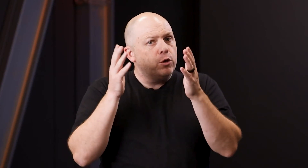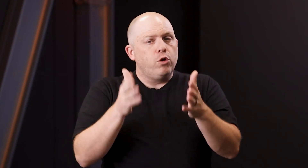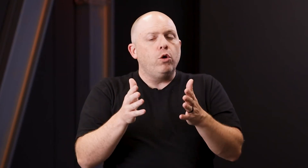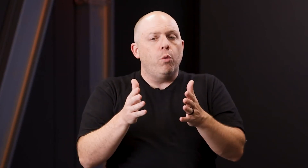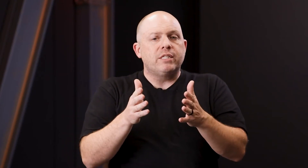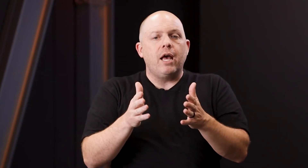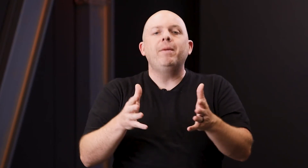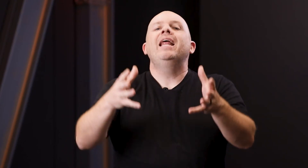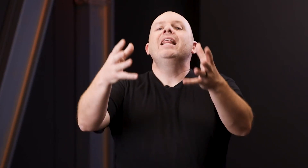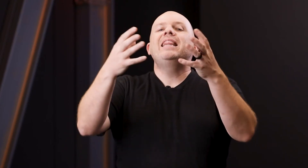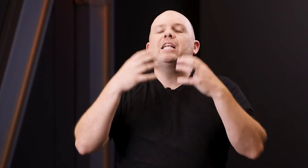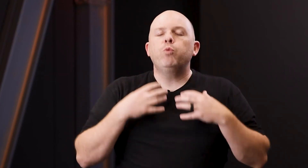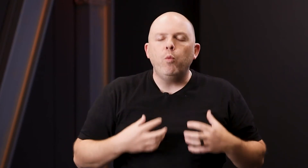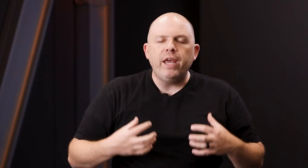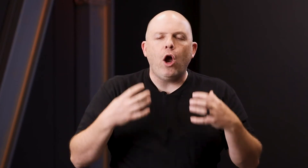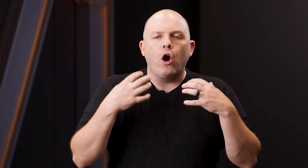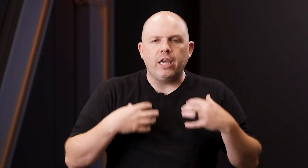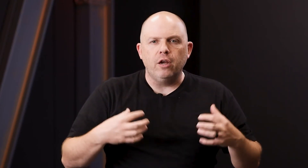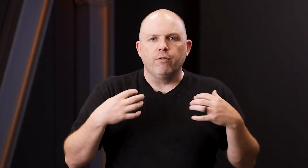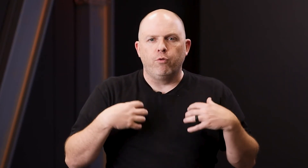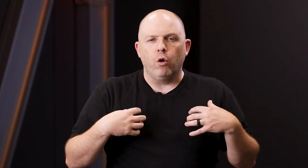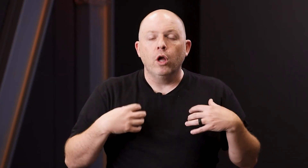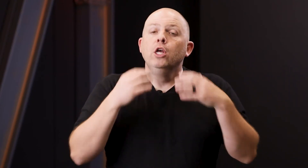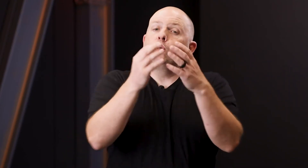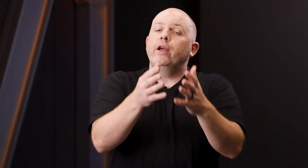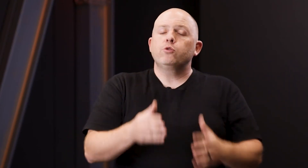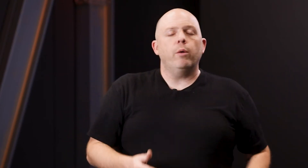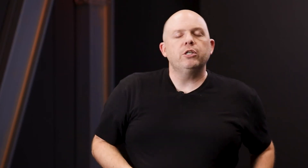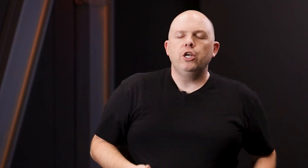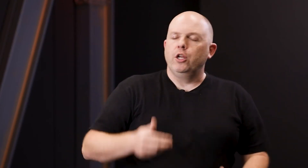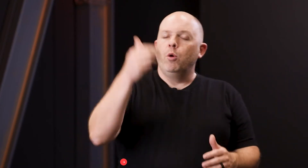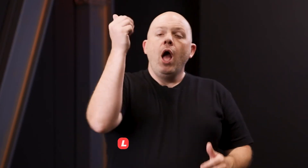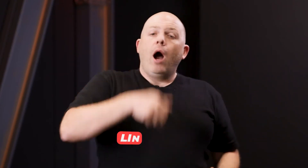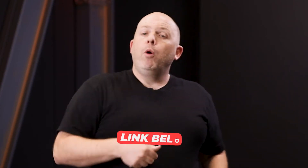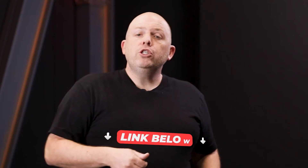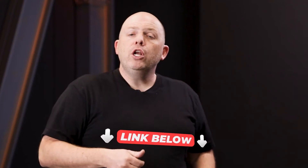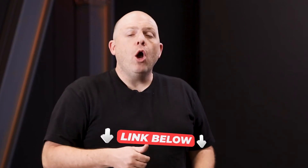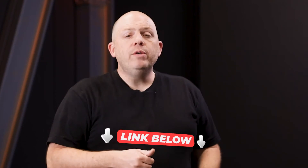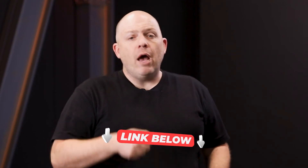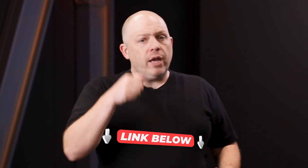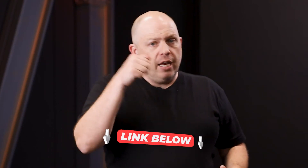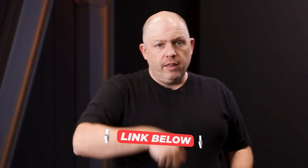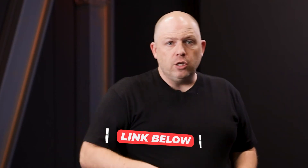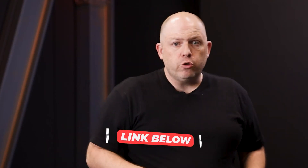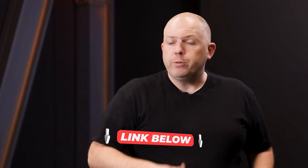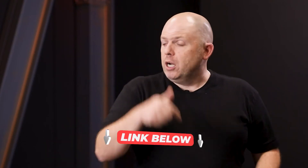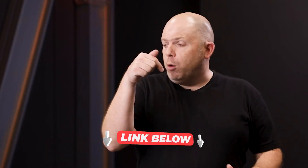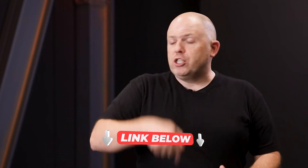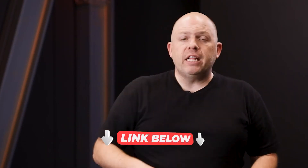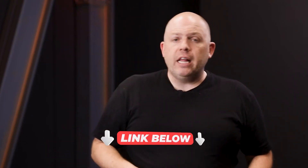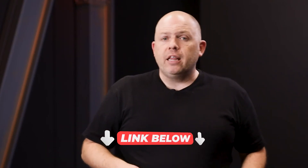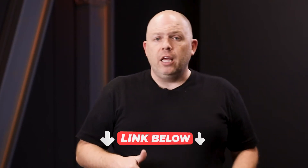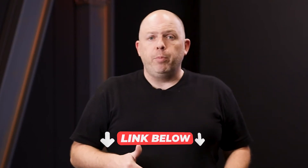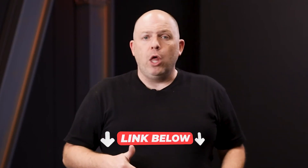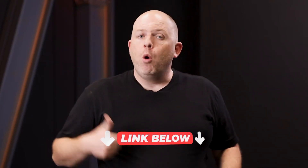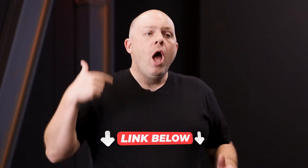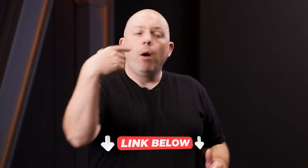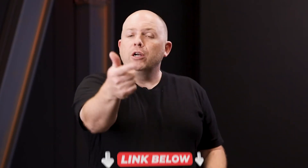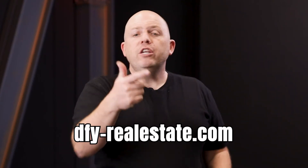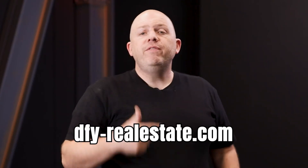you don't know what's coming. That's what we are here for. So here's what I want you to do. I want you to go down into the description. I want you to click the link below. I want you to